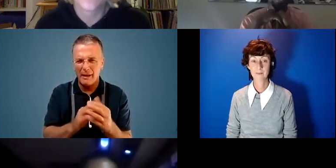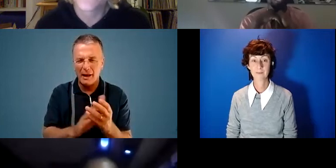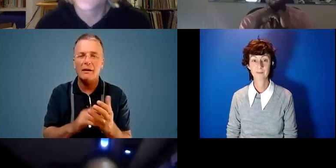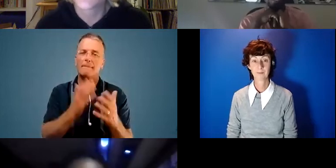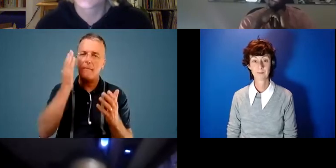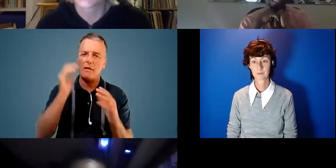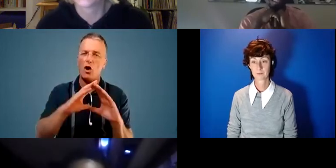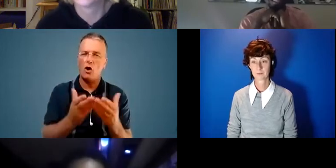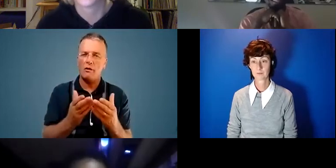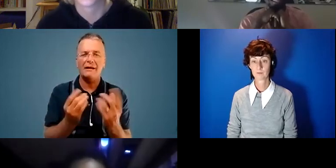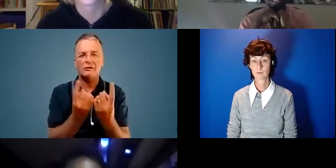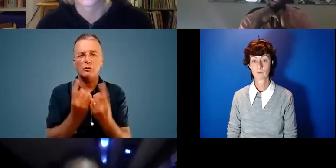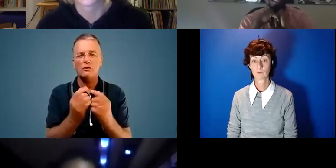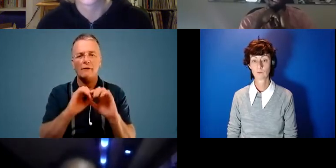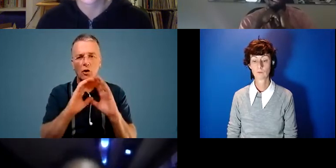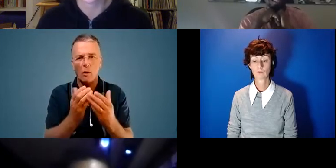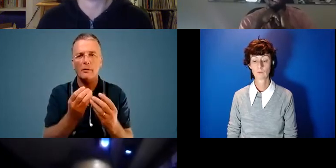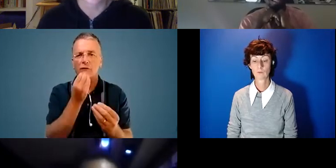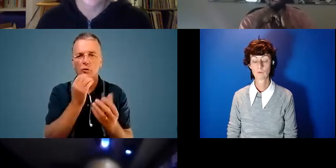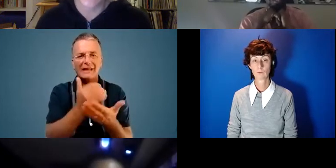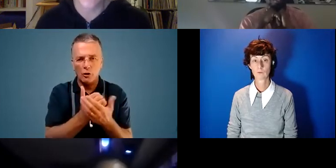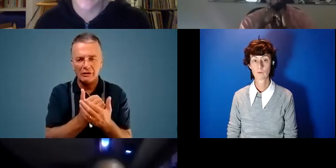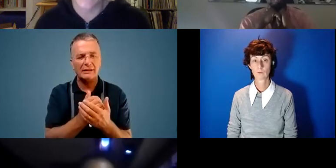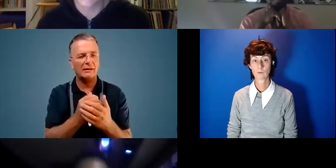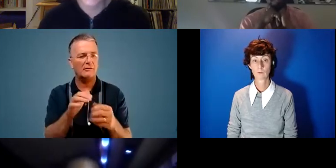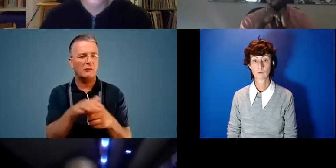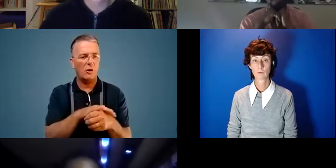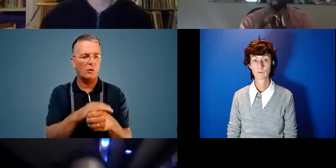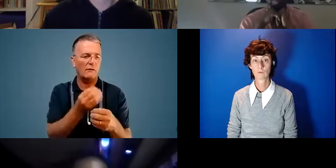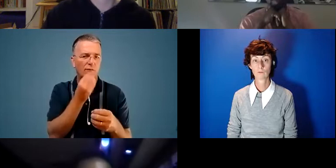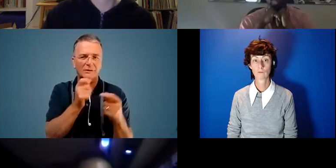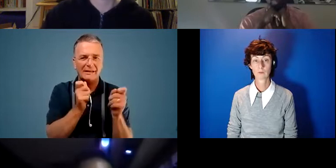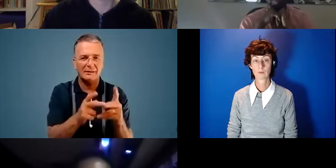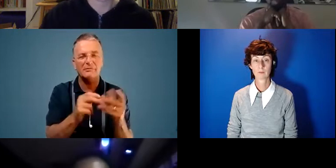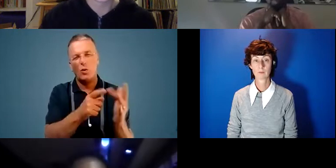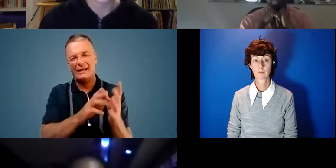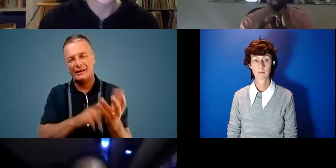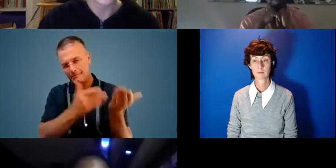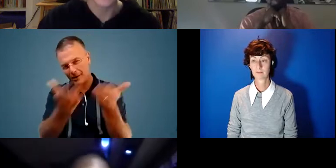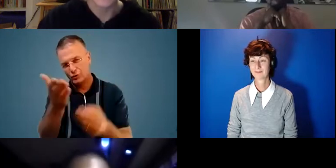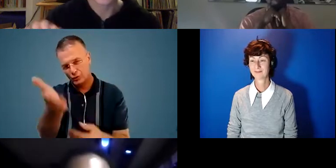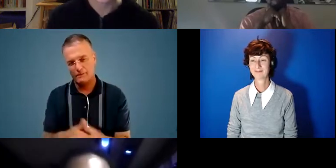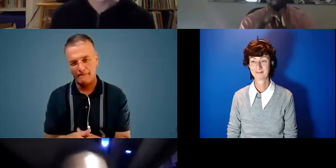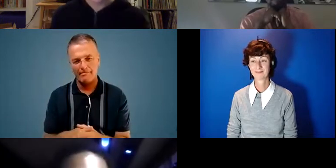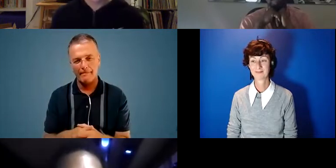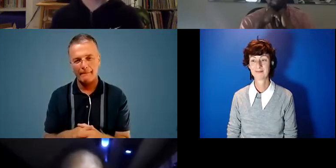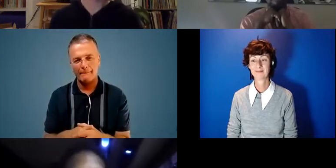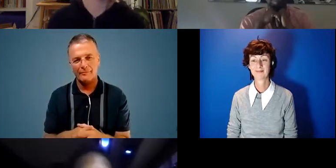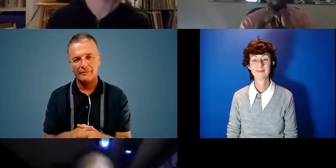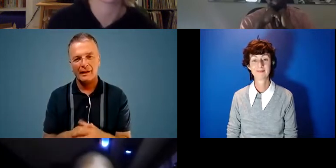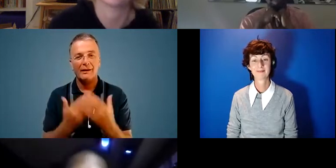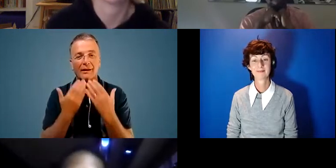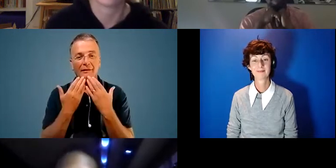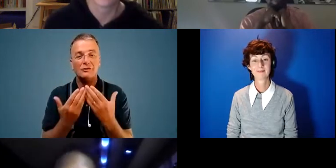issues of global food security, local food growing systems to entertain and educate. Ian, I'll pass over to you. Thank you so much.